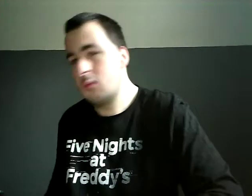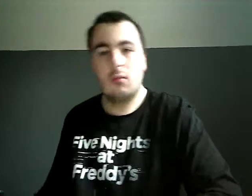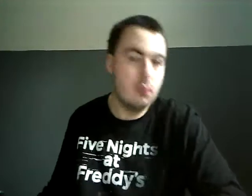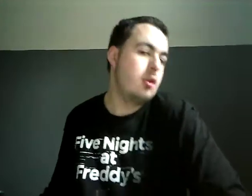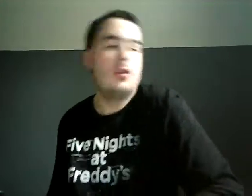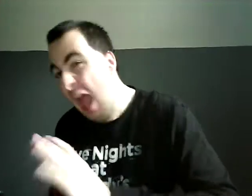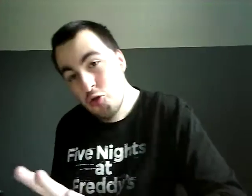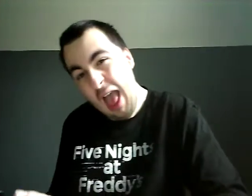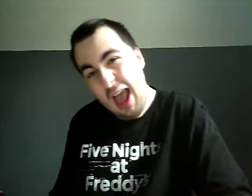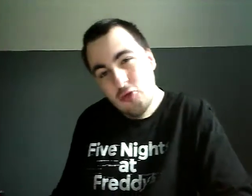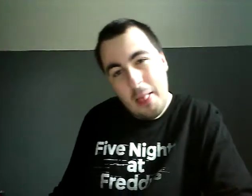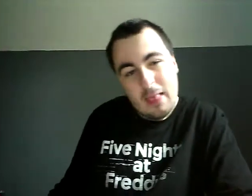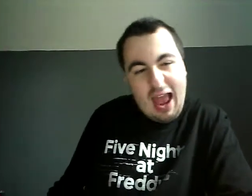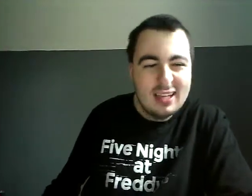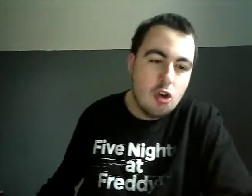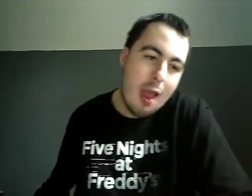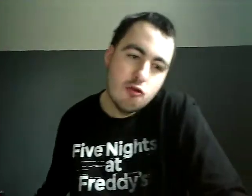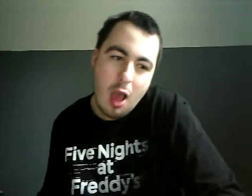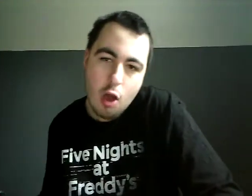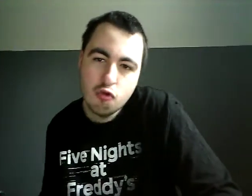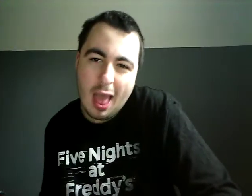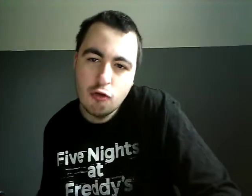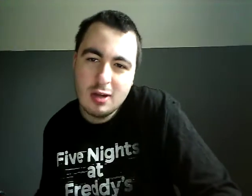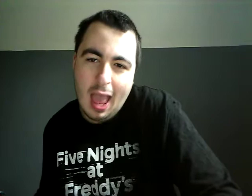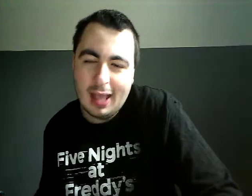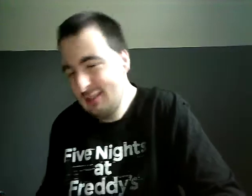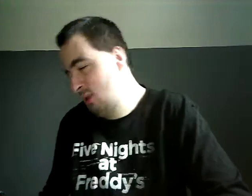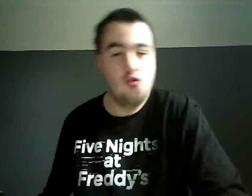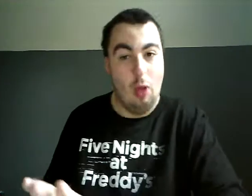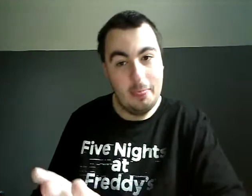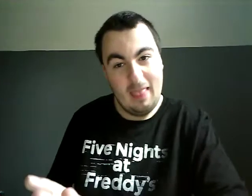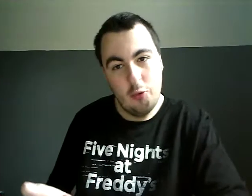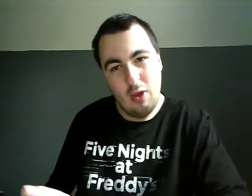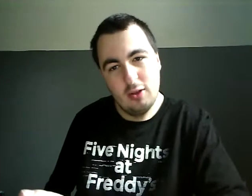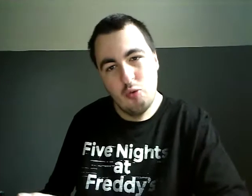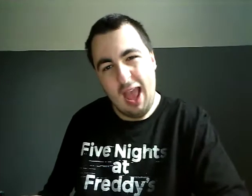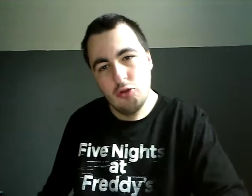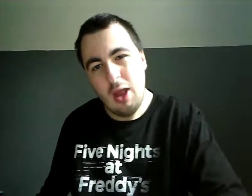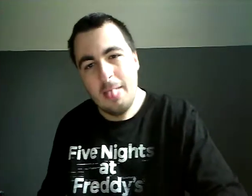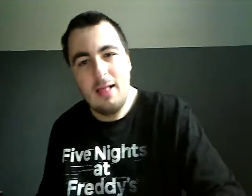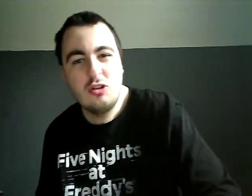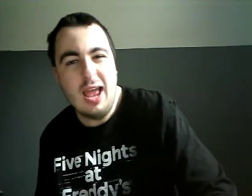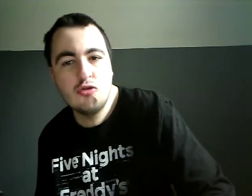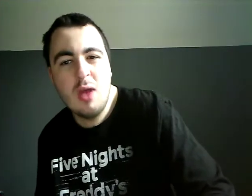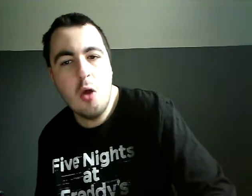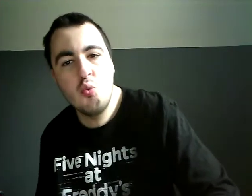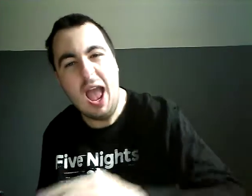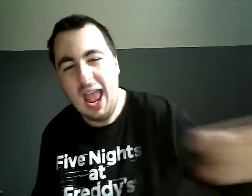Black and white, melt into grey Till every truth is stripped away